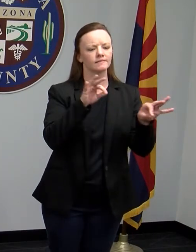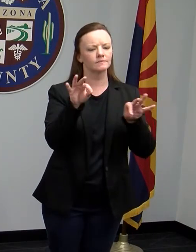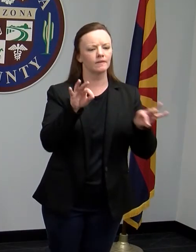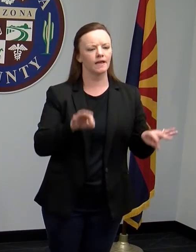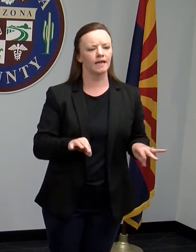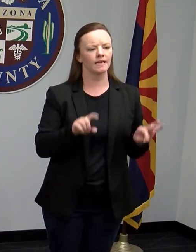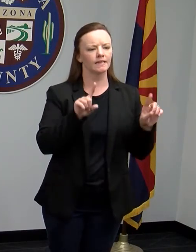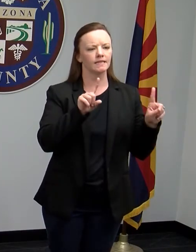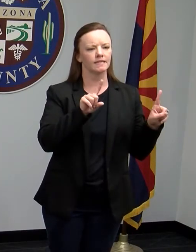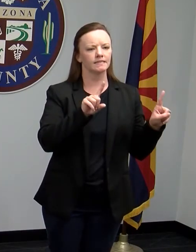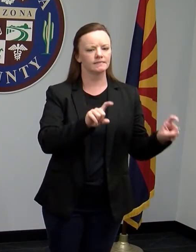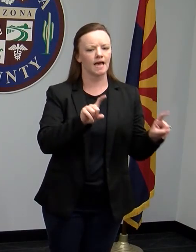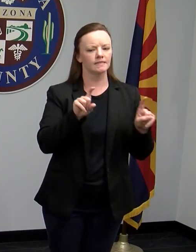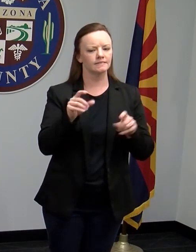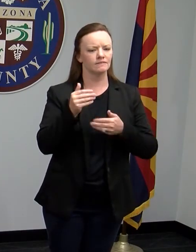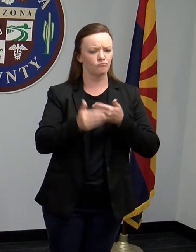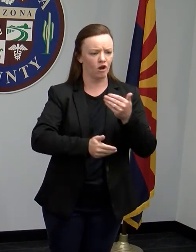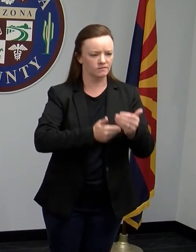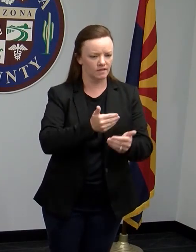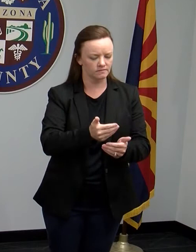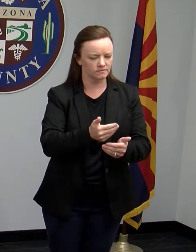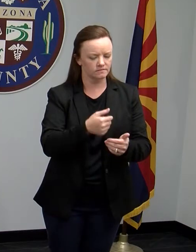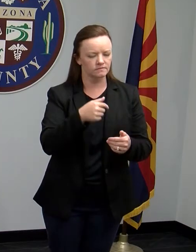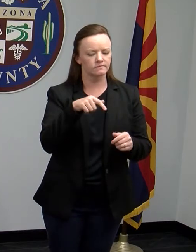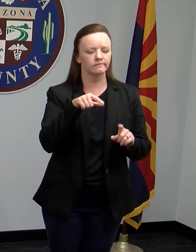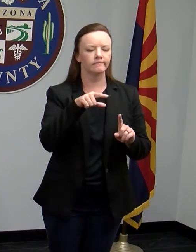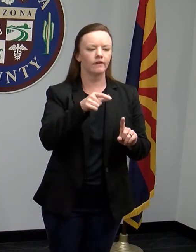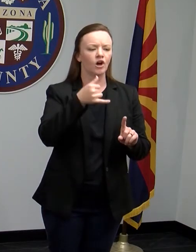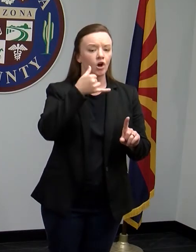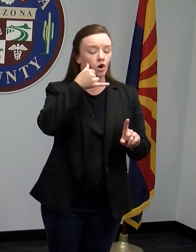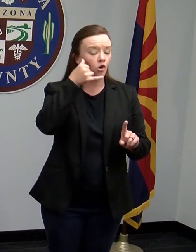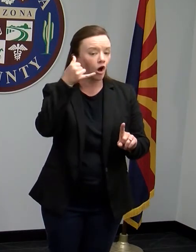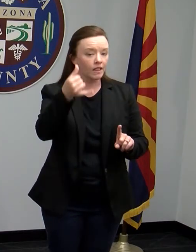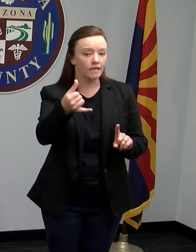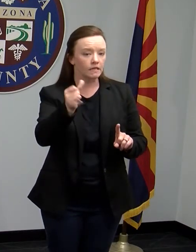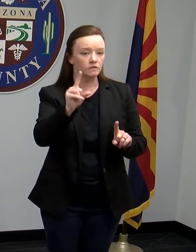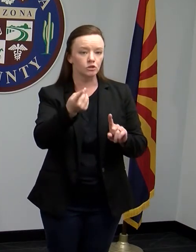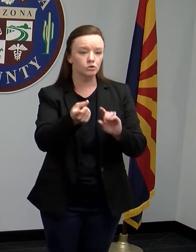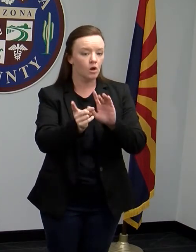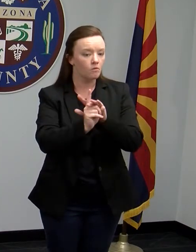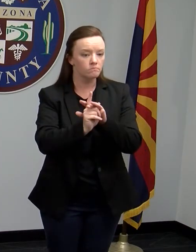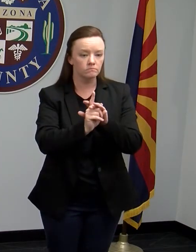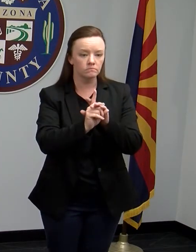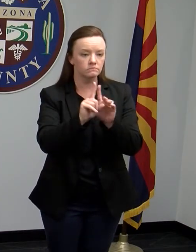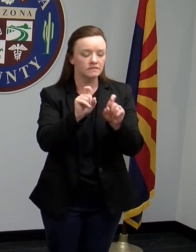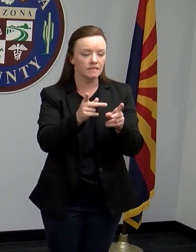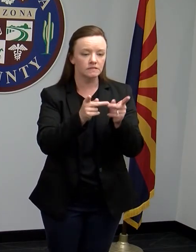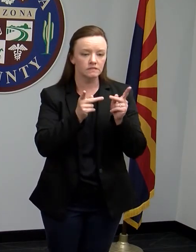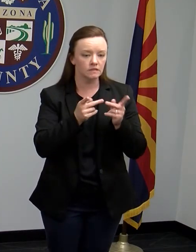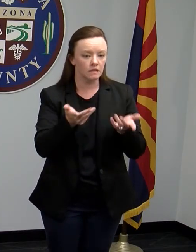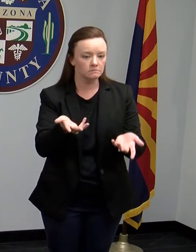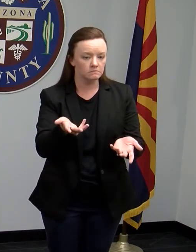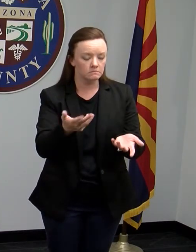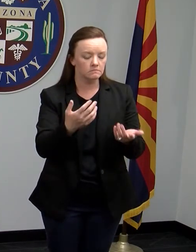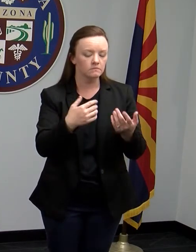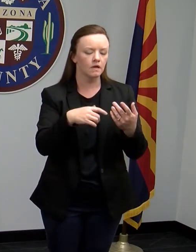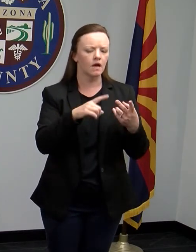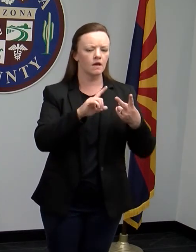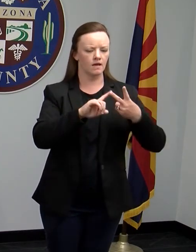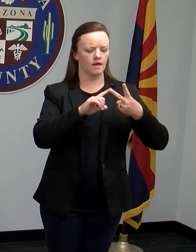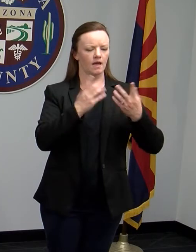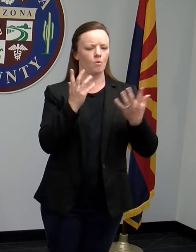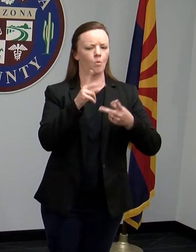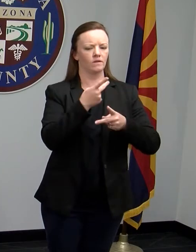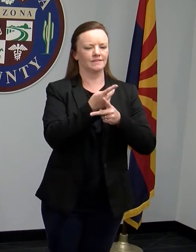testing process for example Will you call in or you can just show up at one of these testing sites? And what type